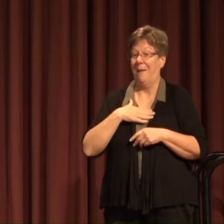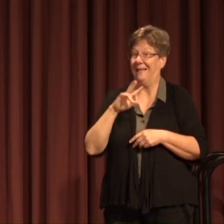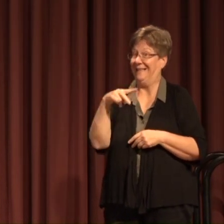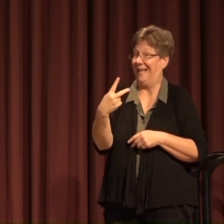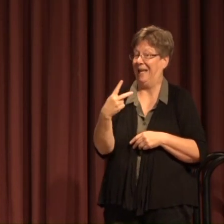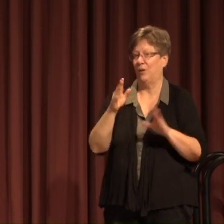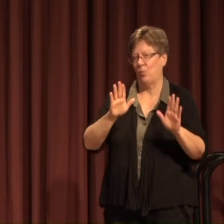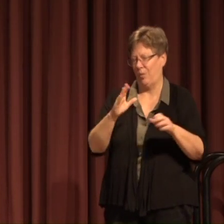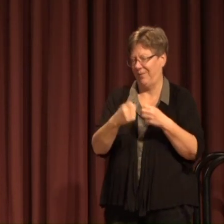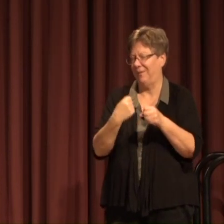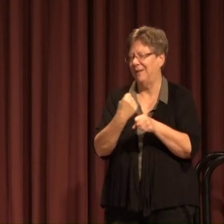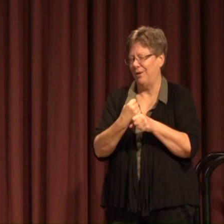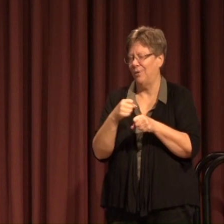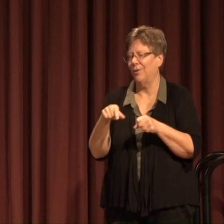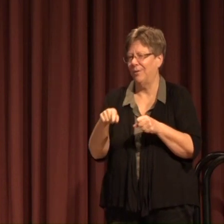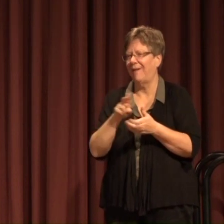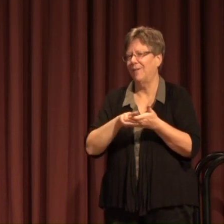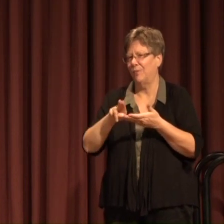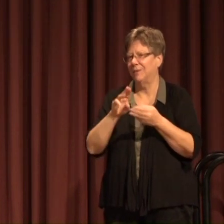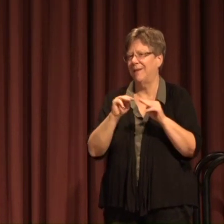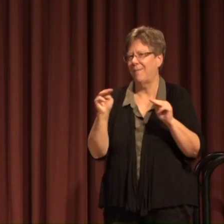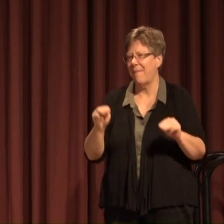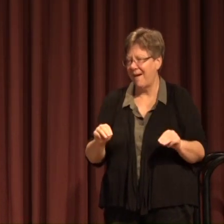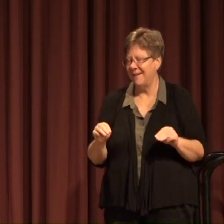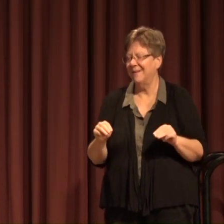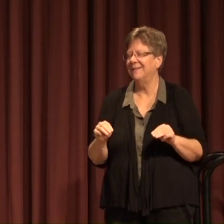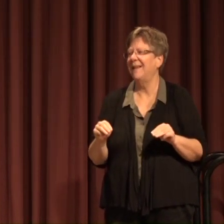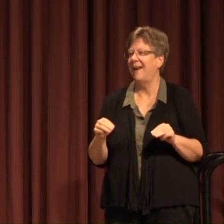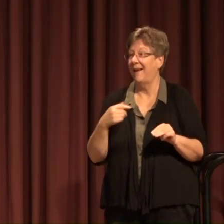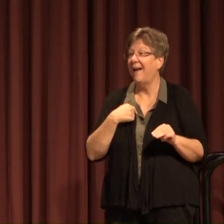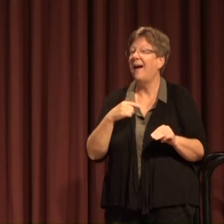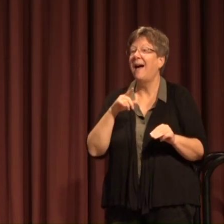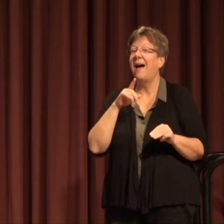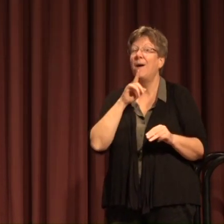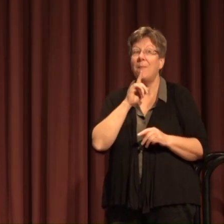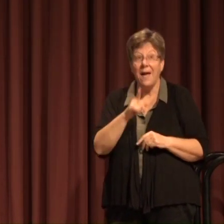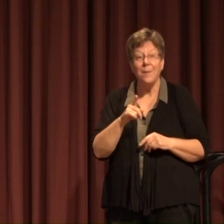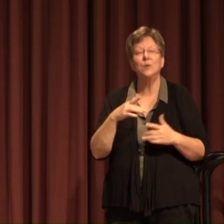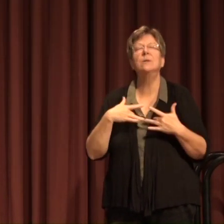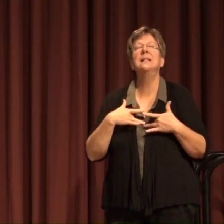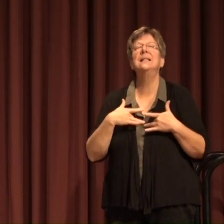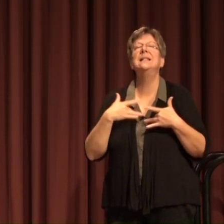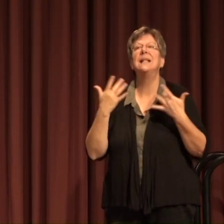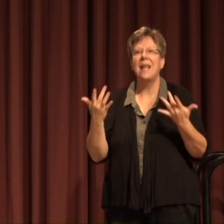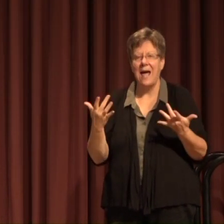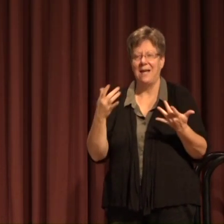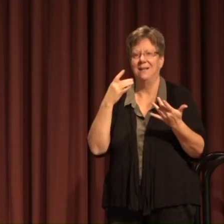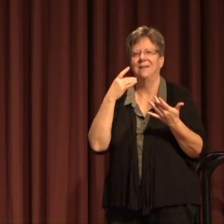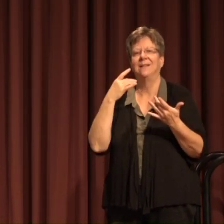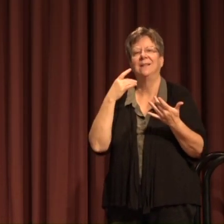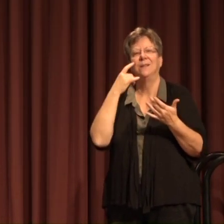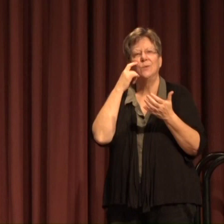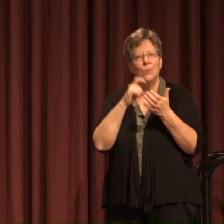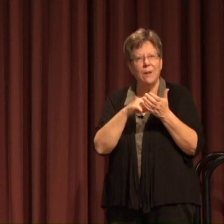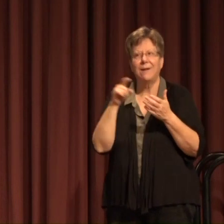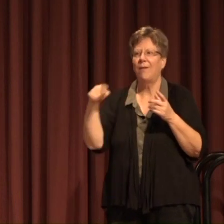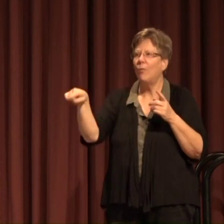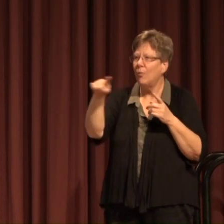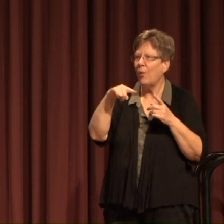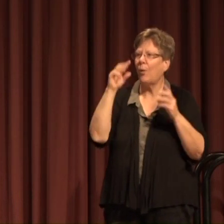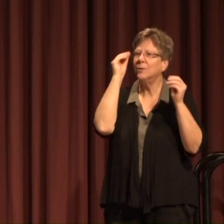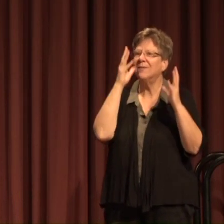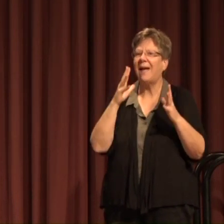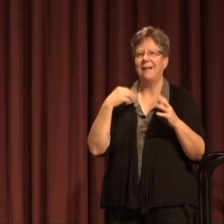year at the University of Montana I am absolutely delighted to recognize those faculty